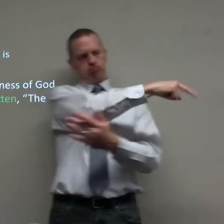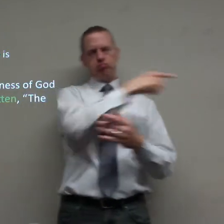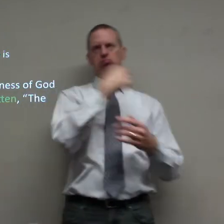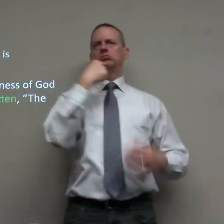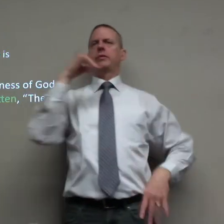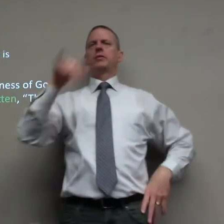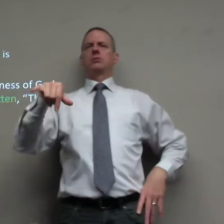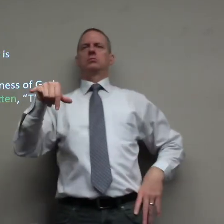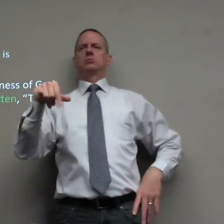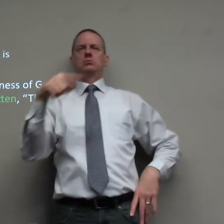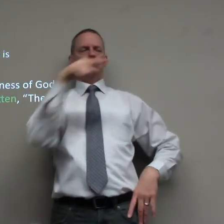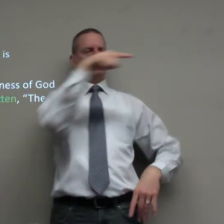he says that